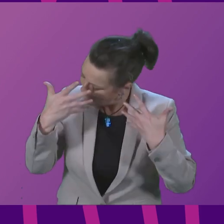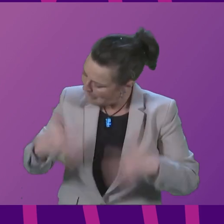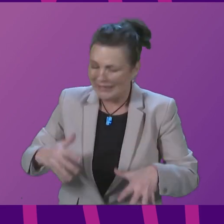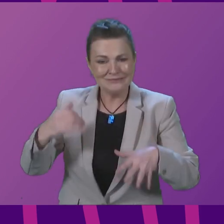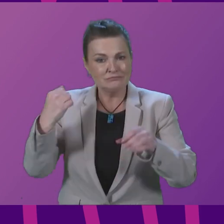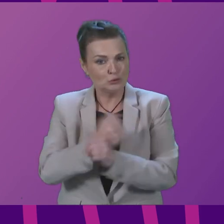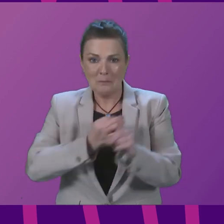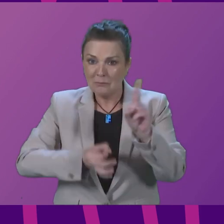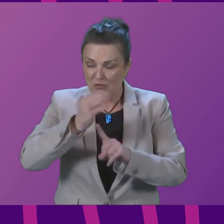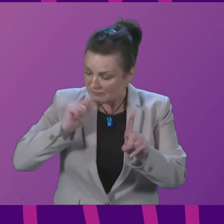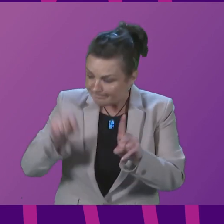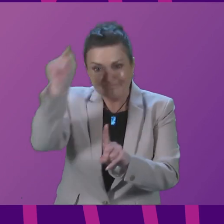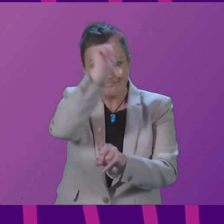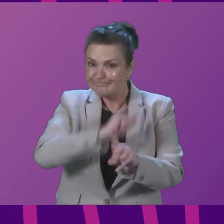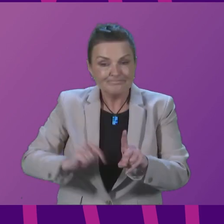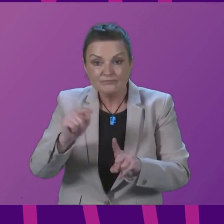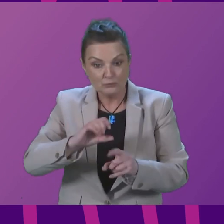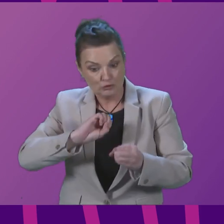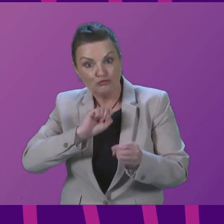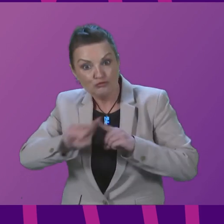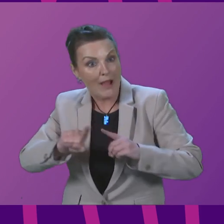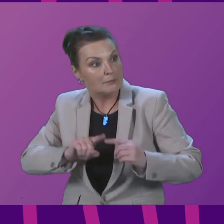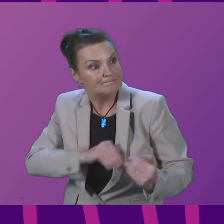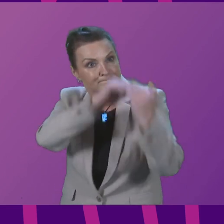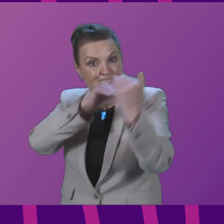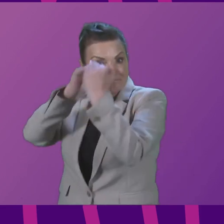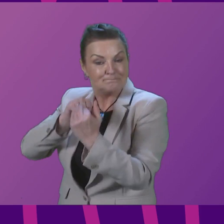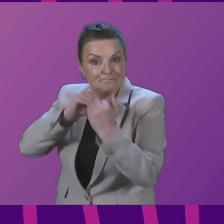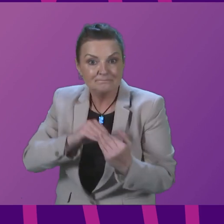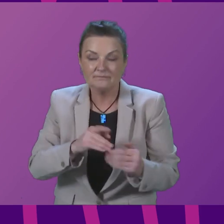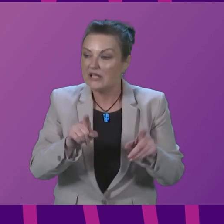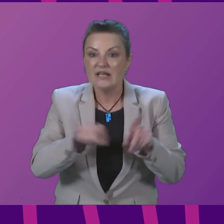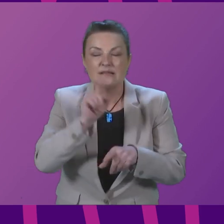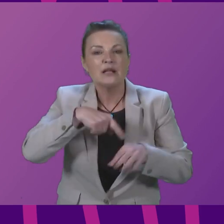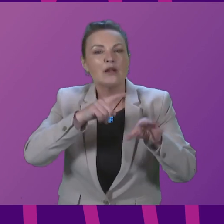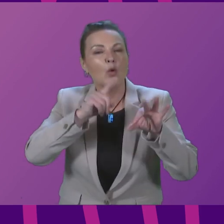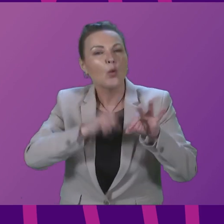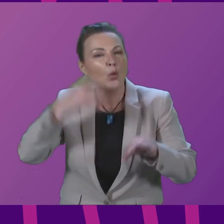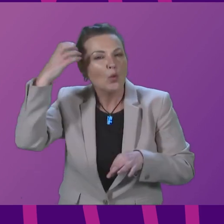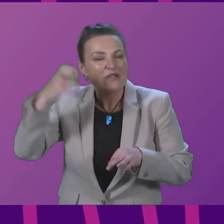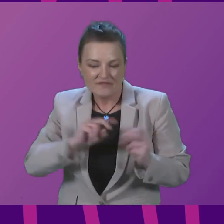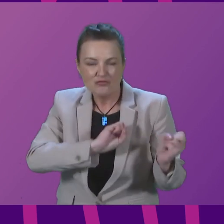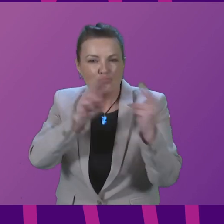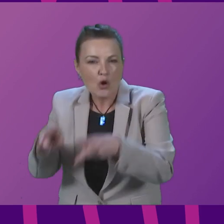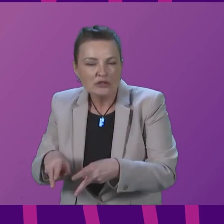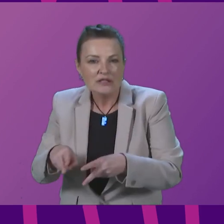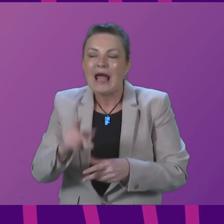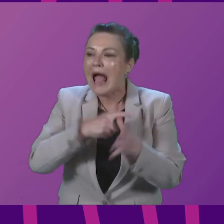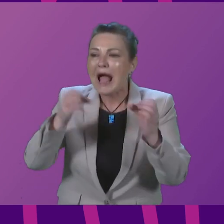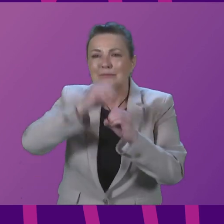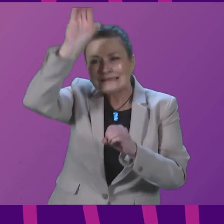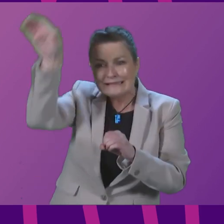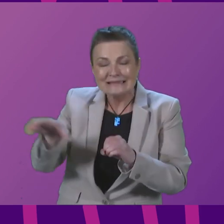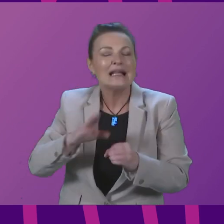right across the country to meet the needs of all of the population, including the Queensferry Crossing, the Aberdeen Western Peripheral Route, the